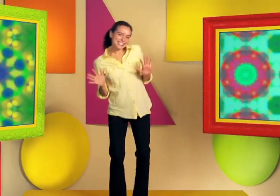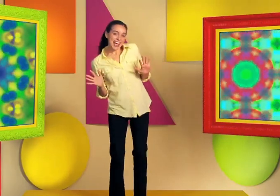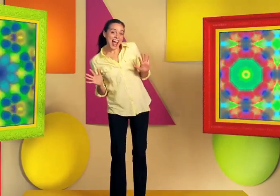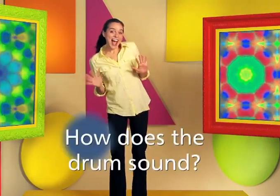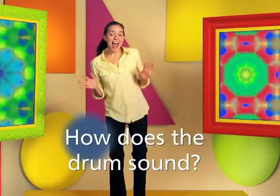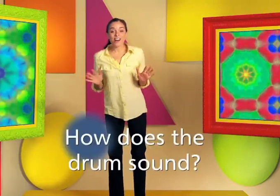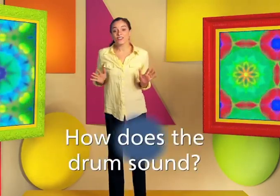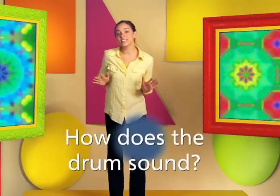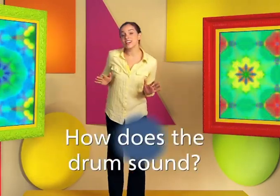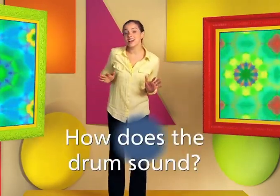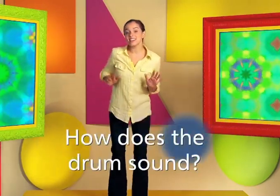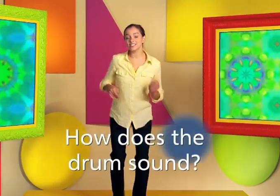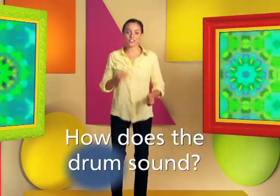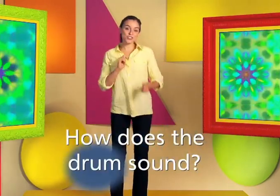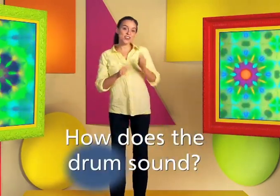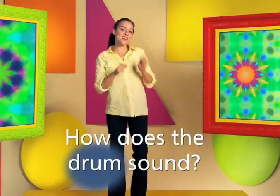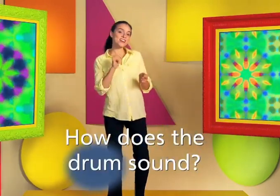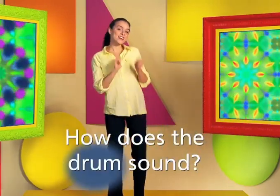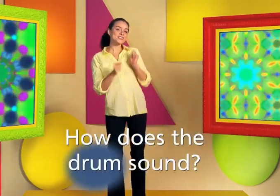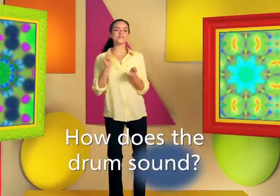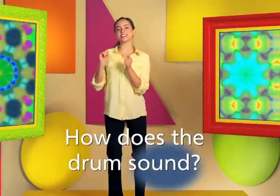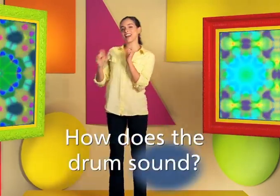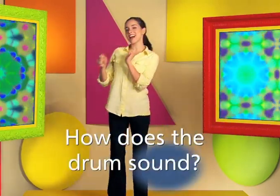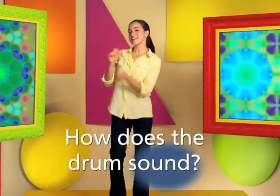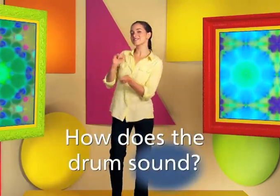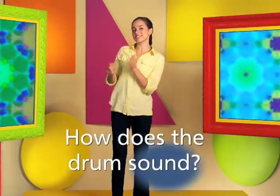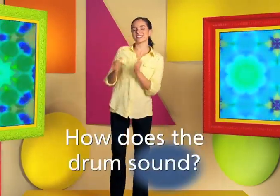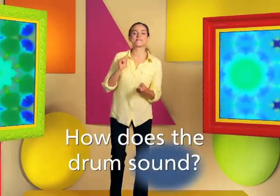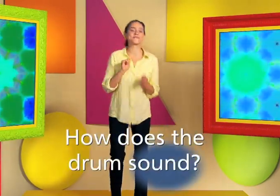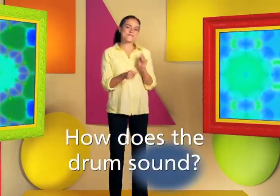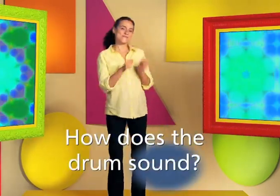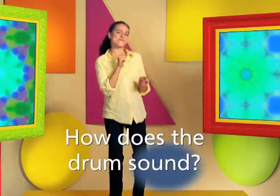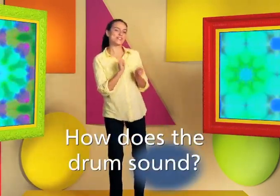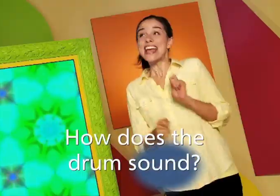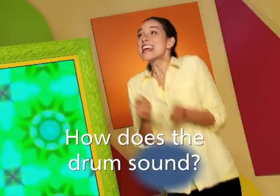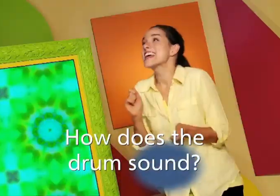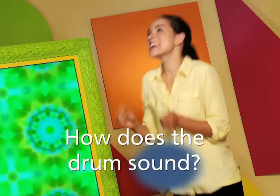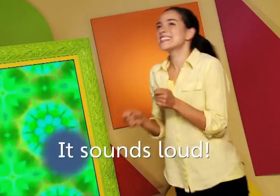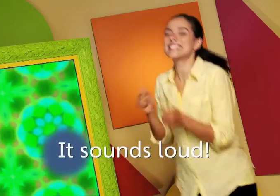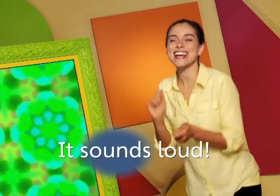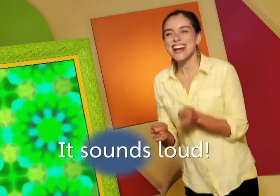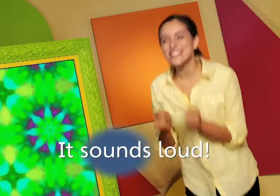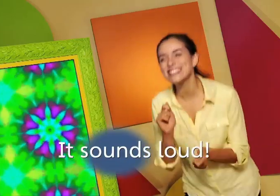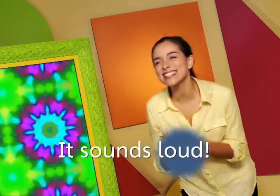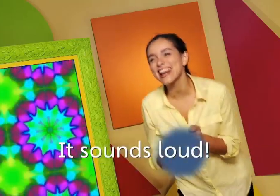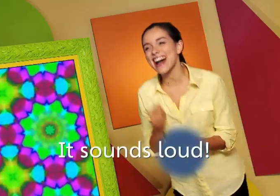How does the drum sound? It sounds aloud.